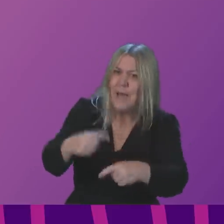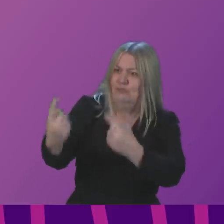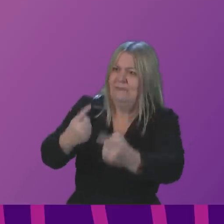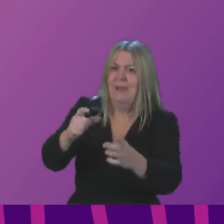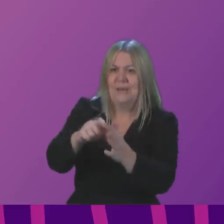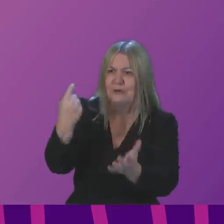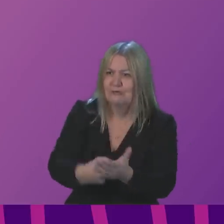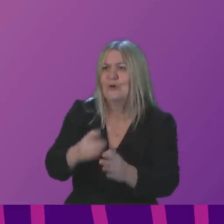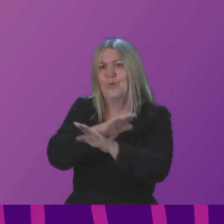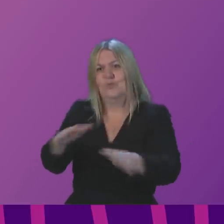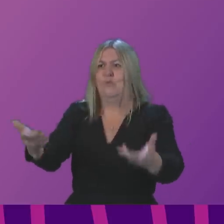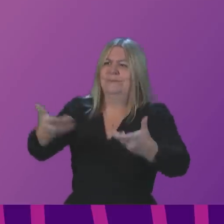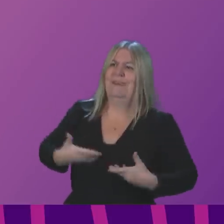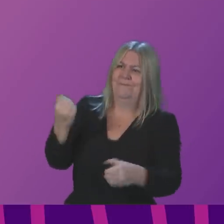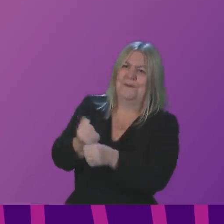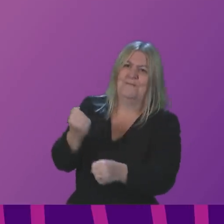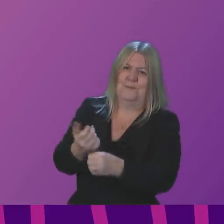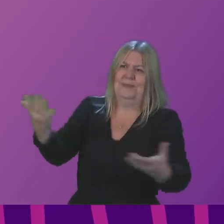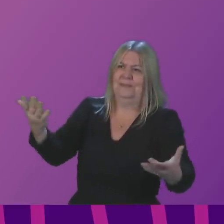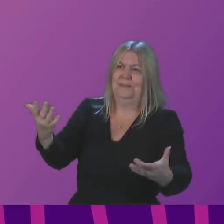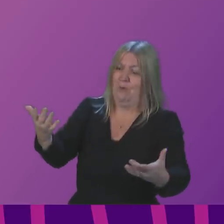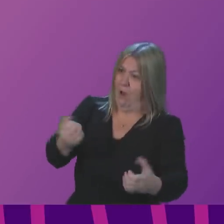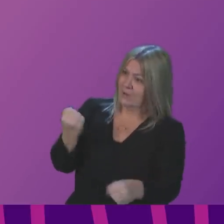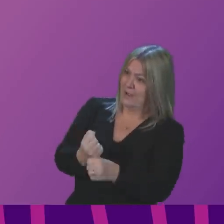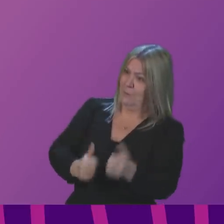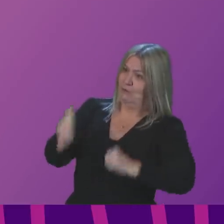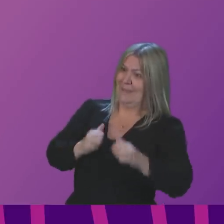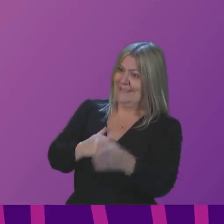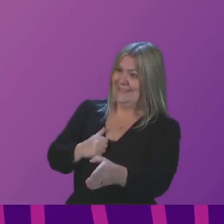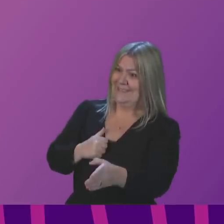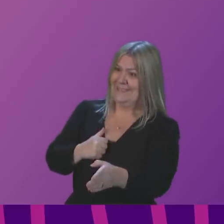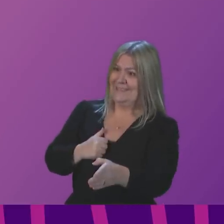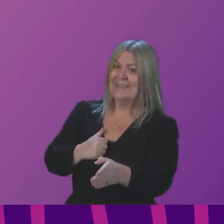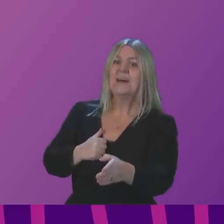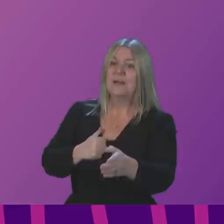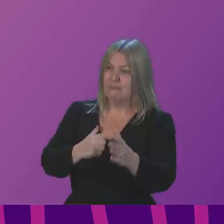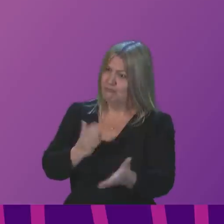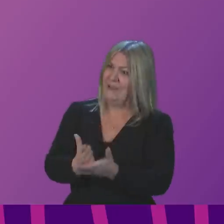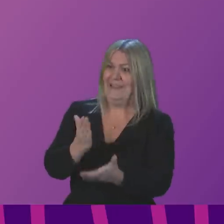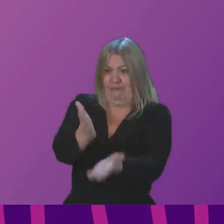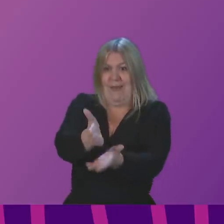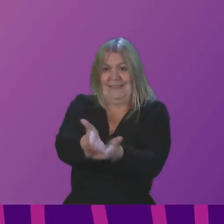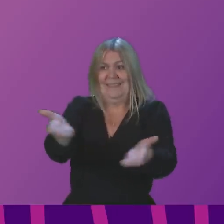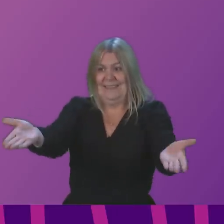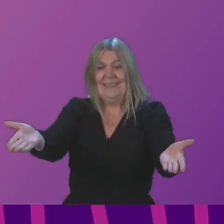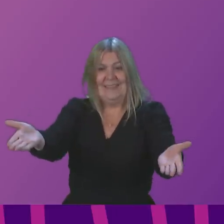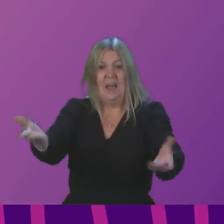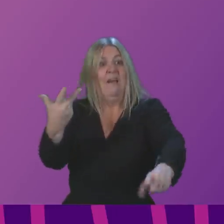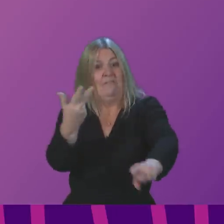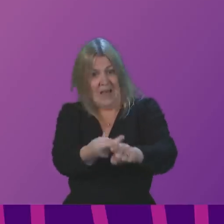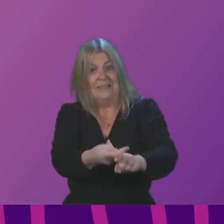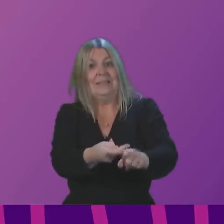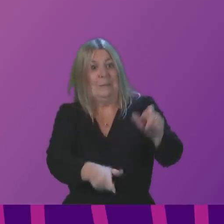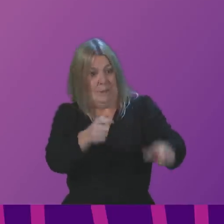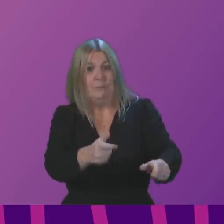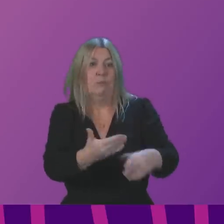Ross, if he won't give the government, and I'm not asking him to give the government any credit, not just in rhetoric, but in reality, gave these vaccinators